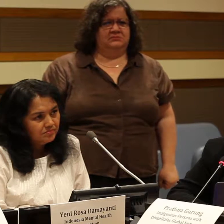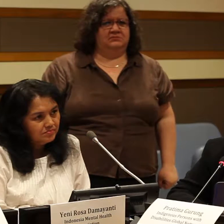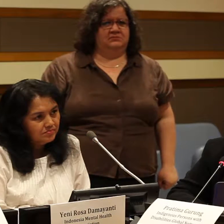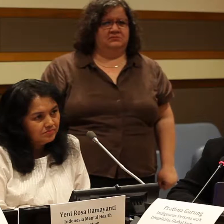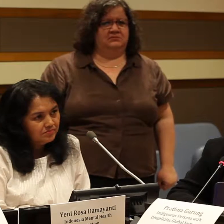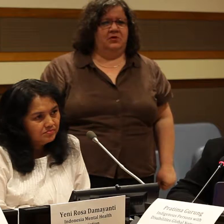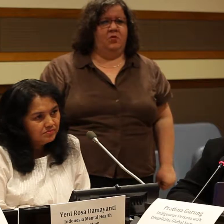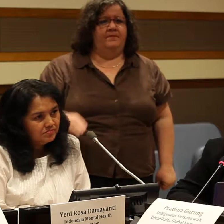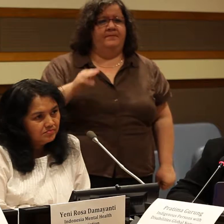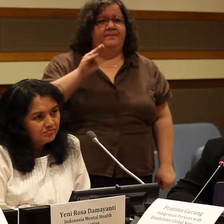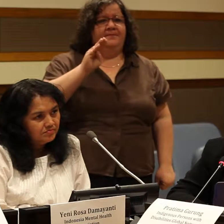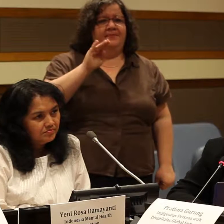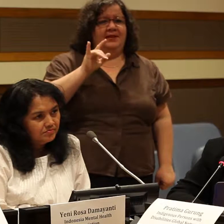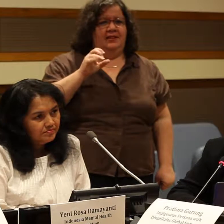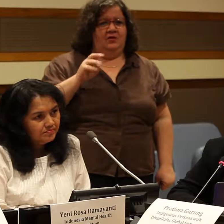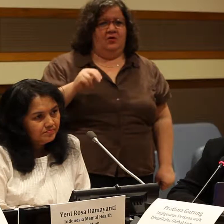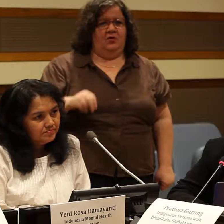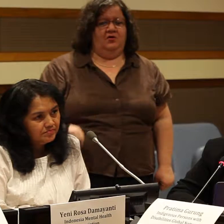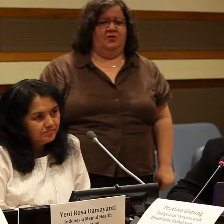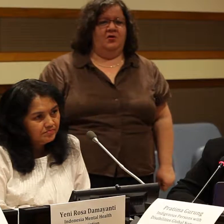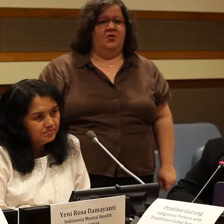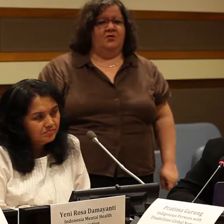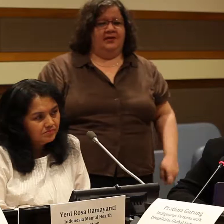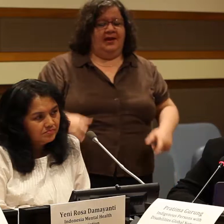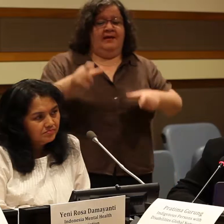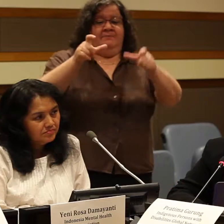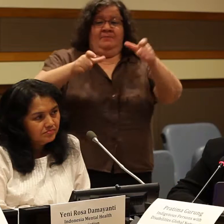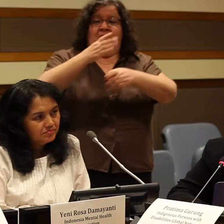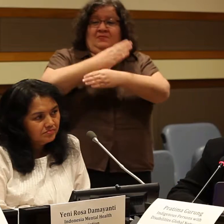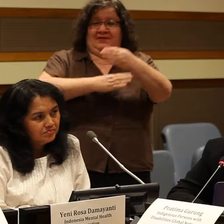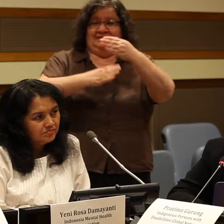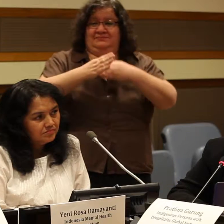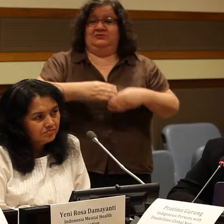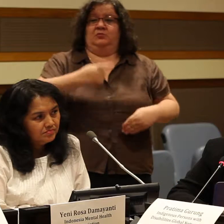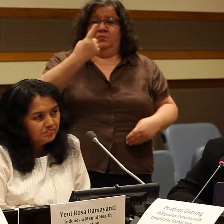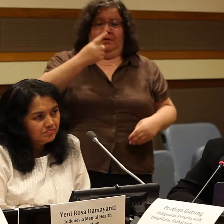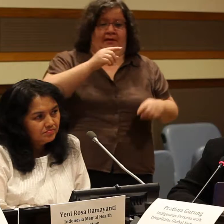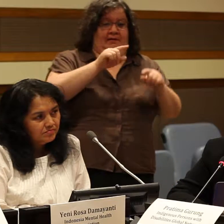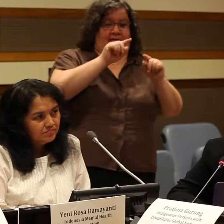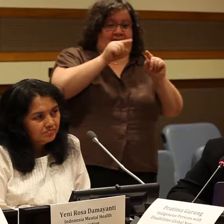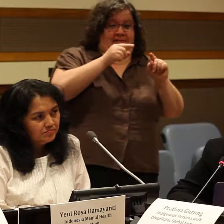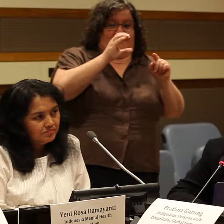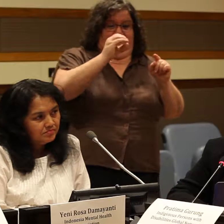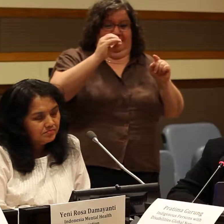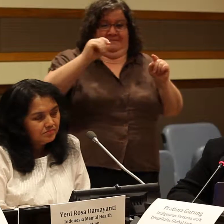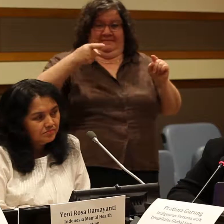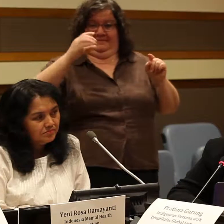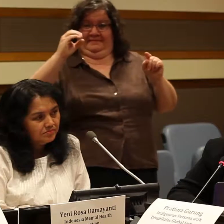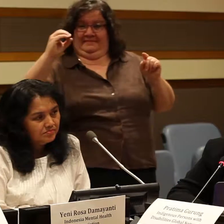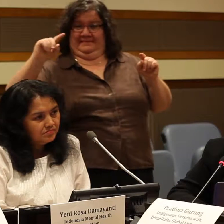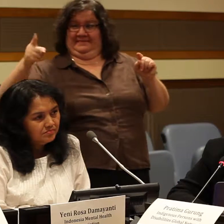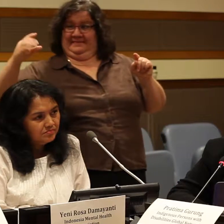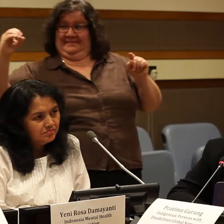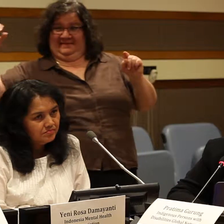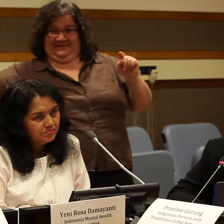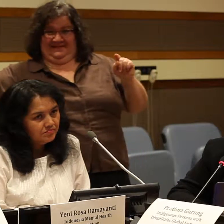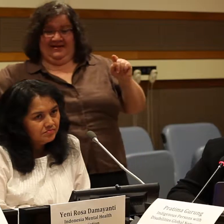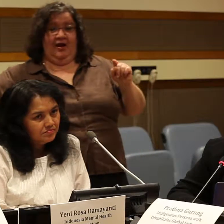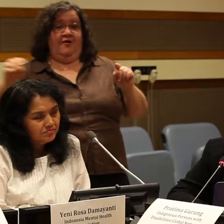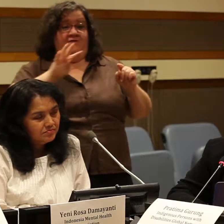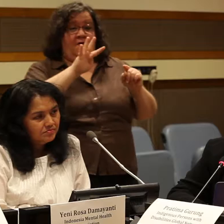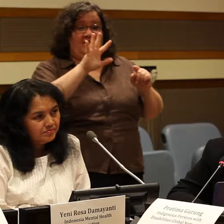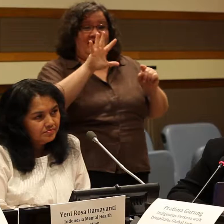cultural practices. We are the pocket of the extreme poor and vulnerable people because of the violence and abuse.